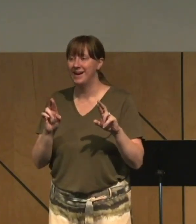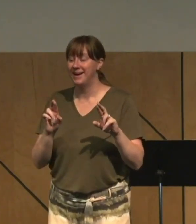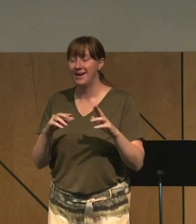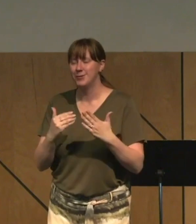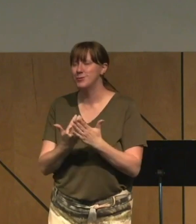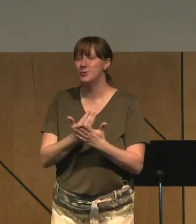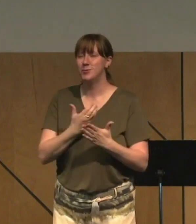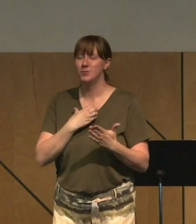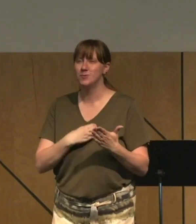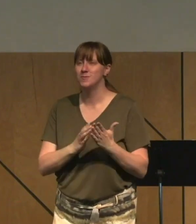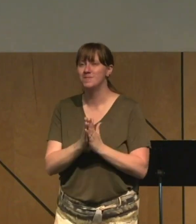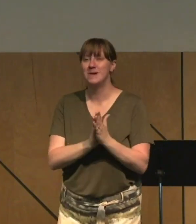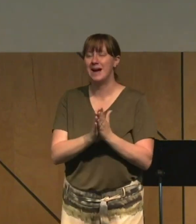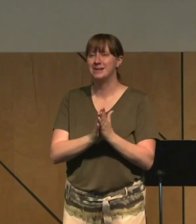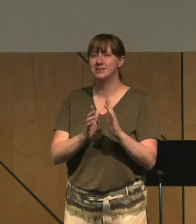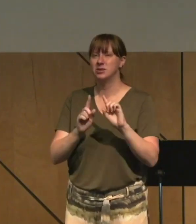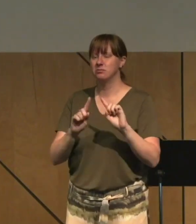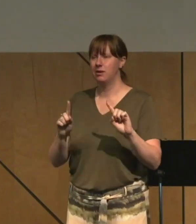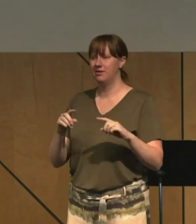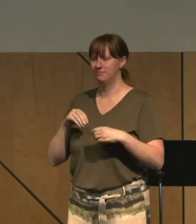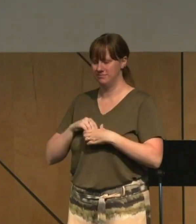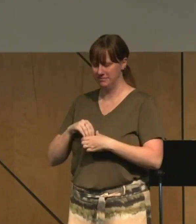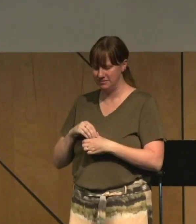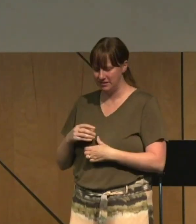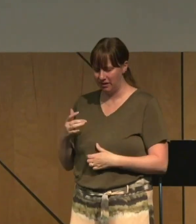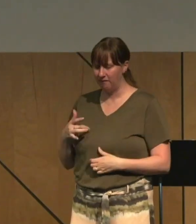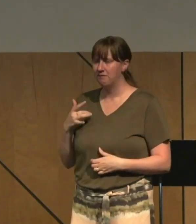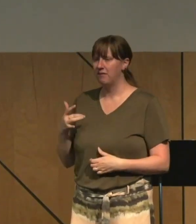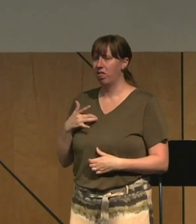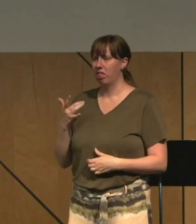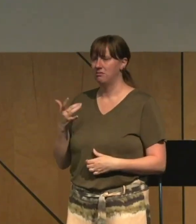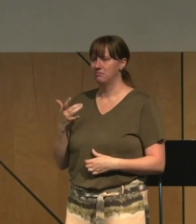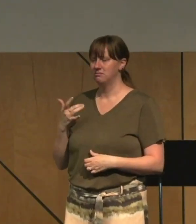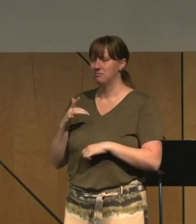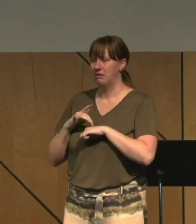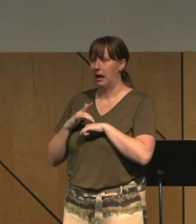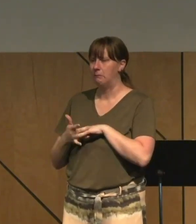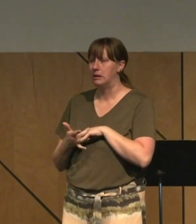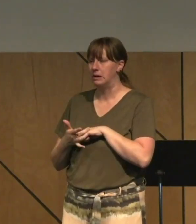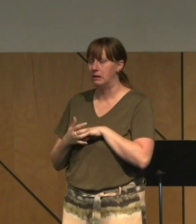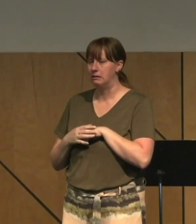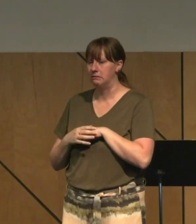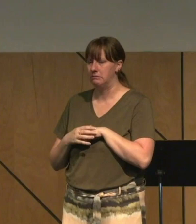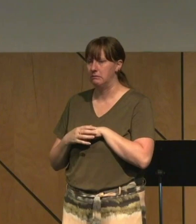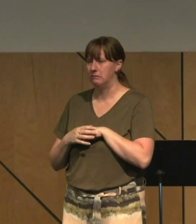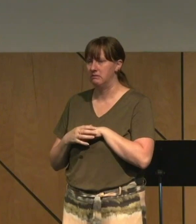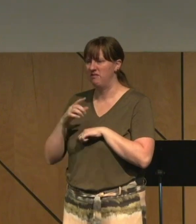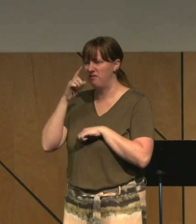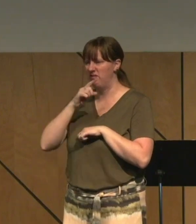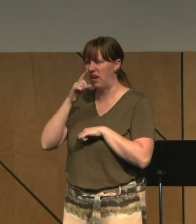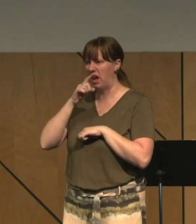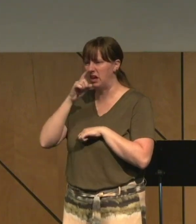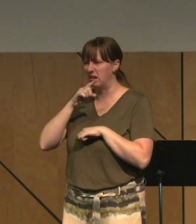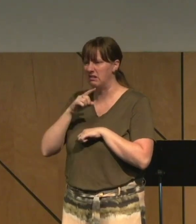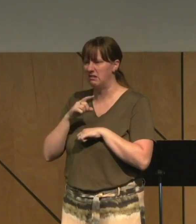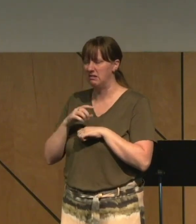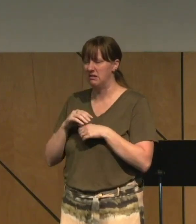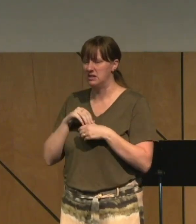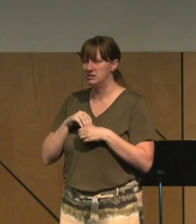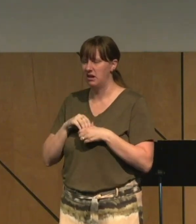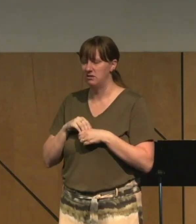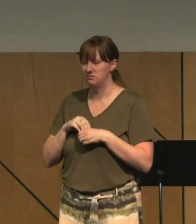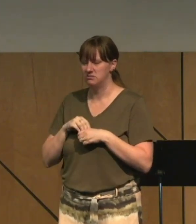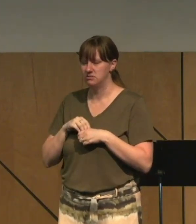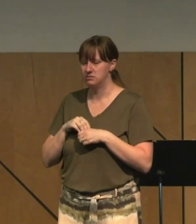is like a sense of hollow, empty, fake. Some of you, you took the